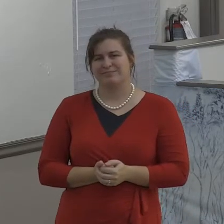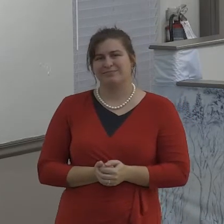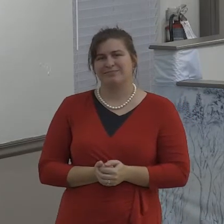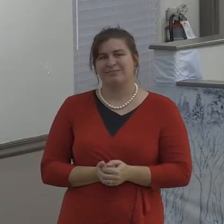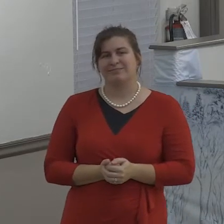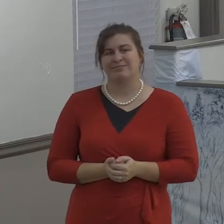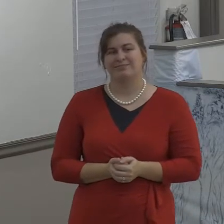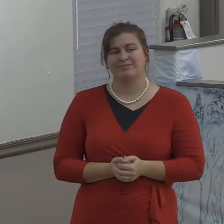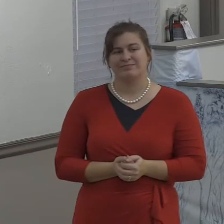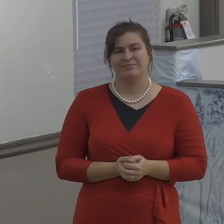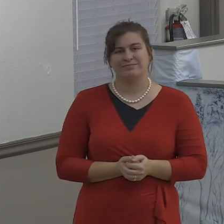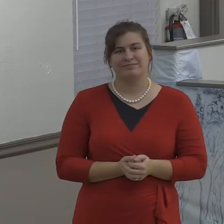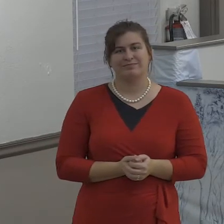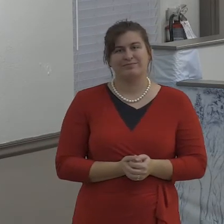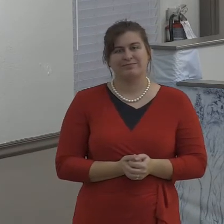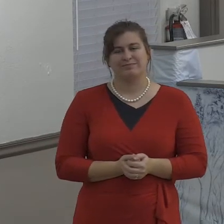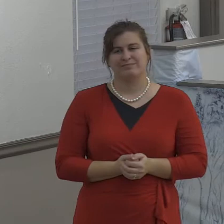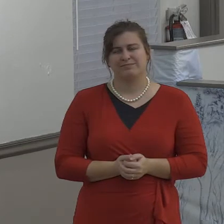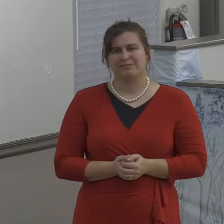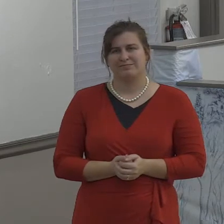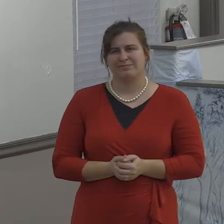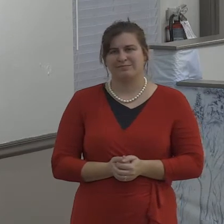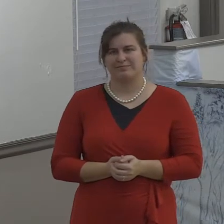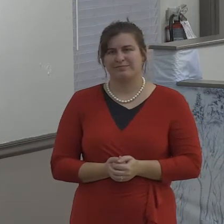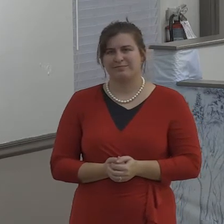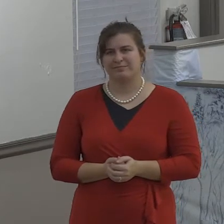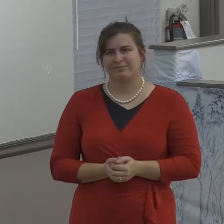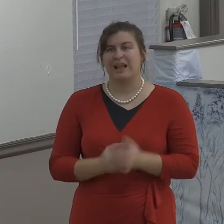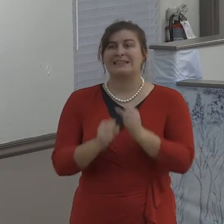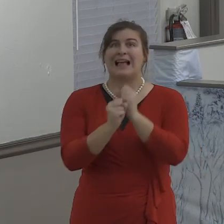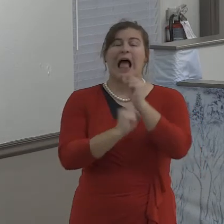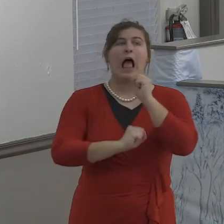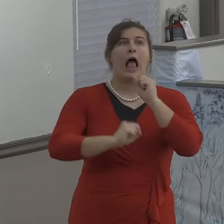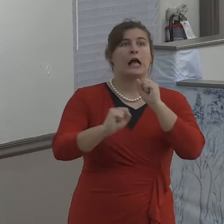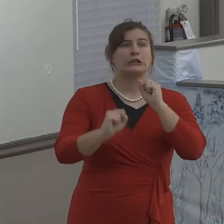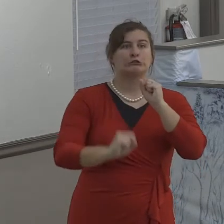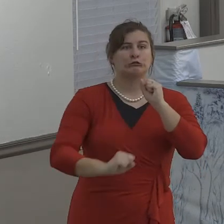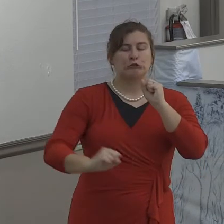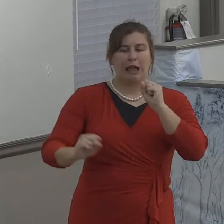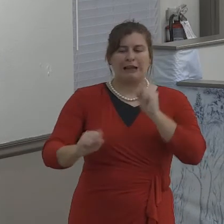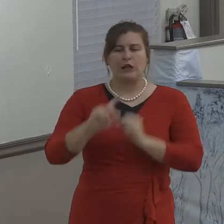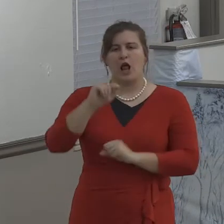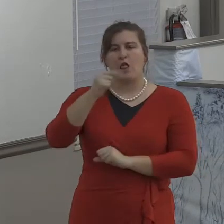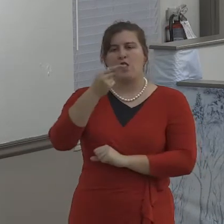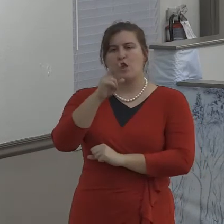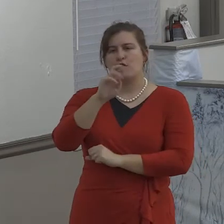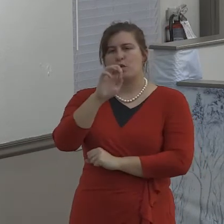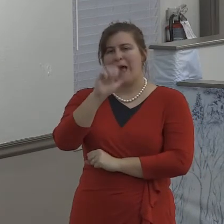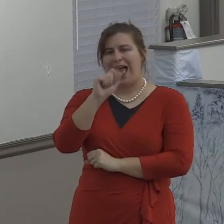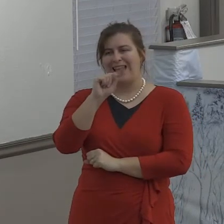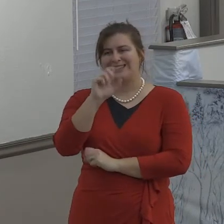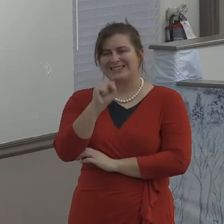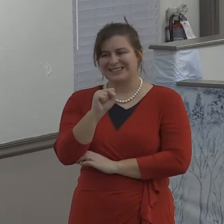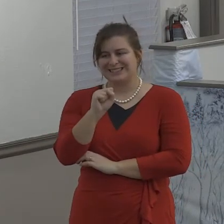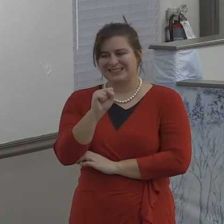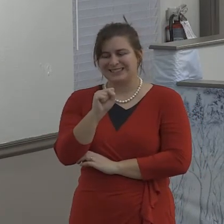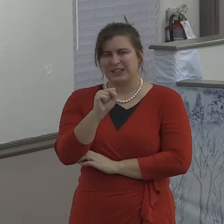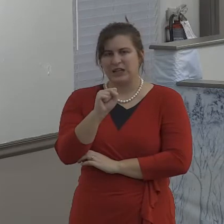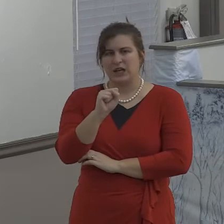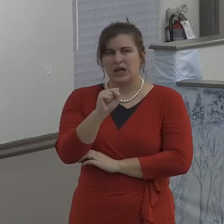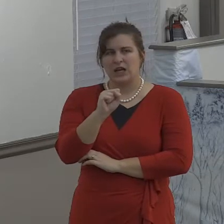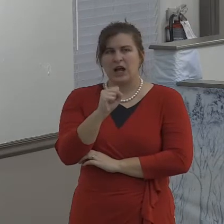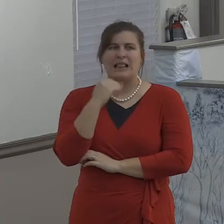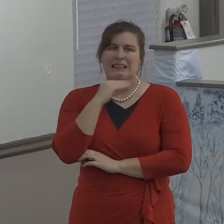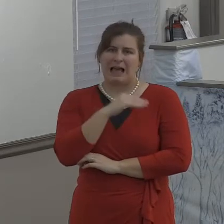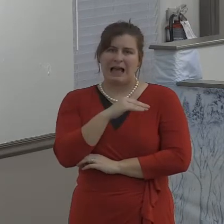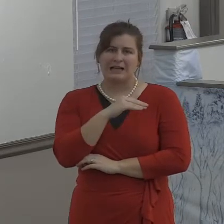the Bible says, wherefore put away, putting away lying, speak every man truth with his neighbor, for we are members